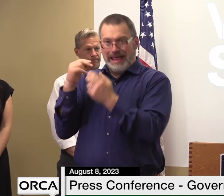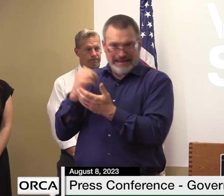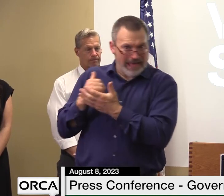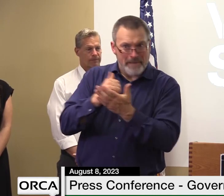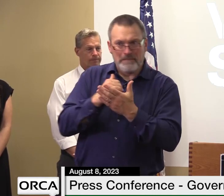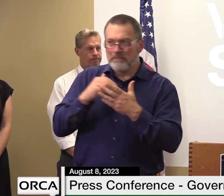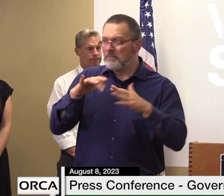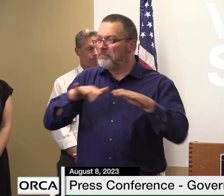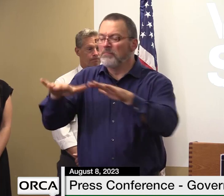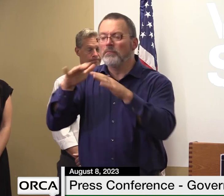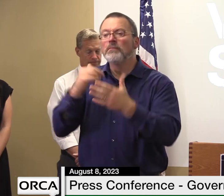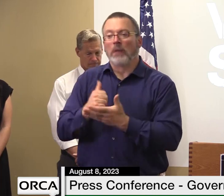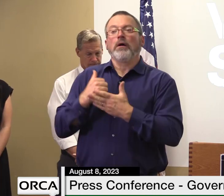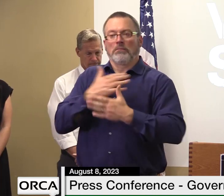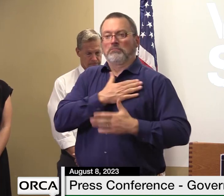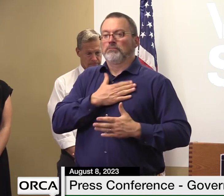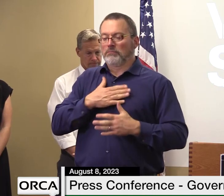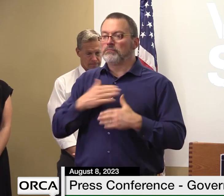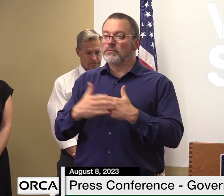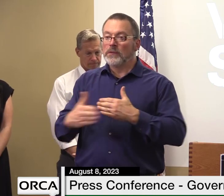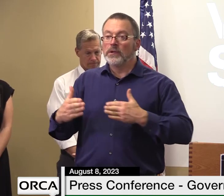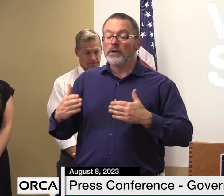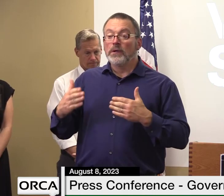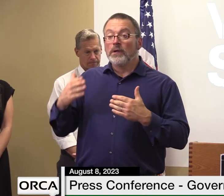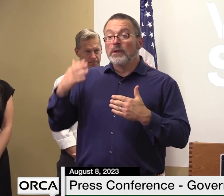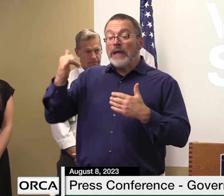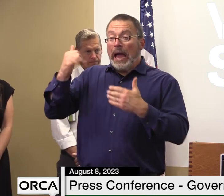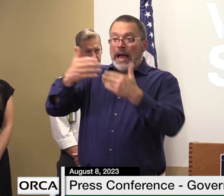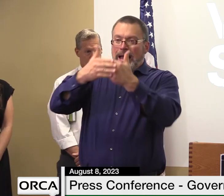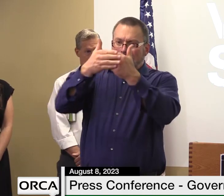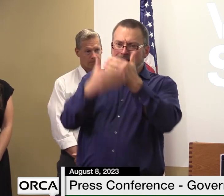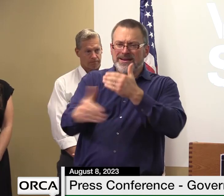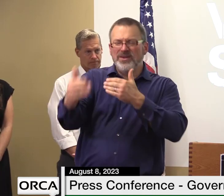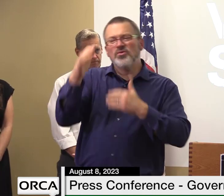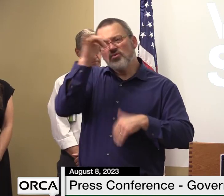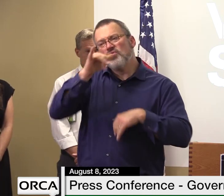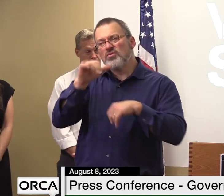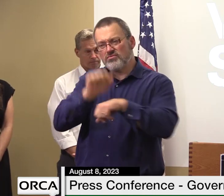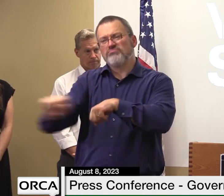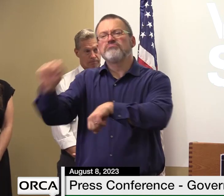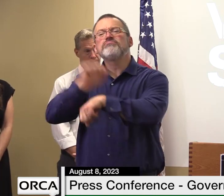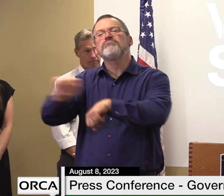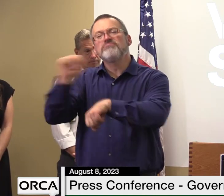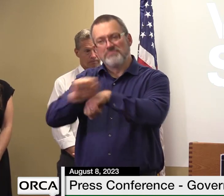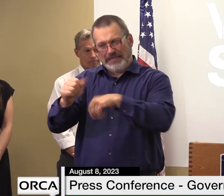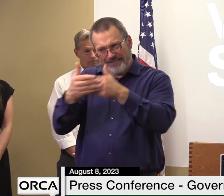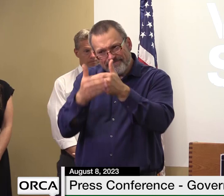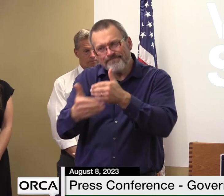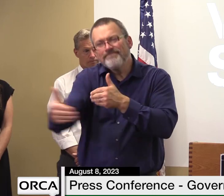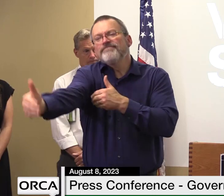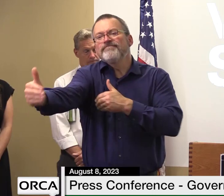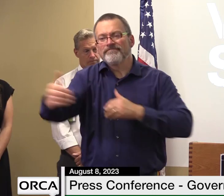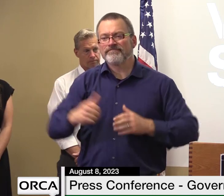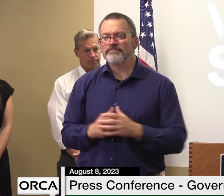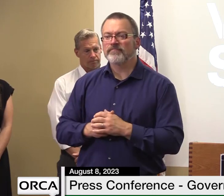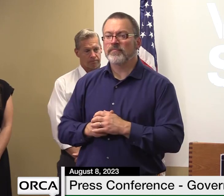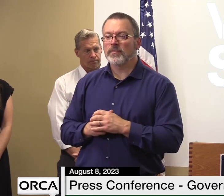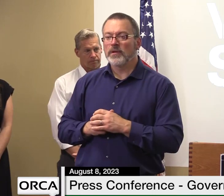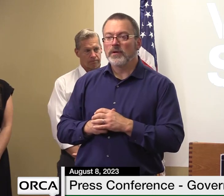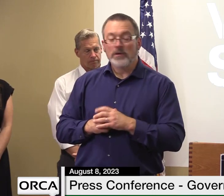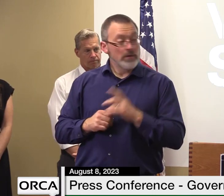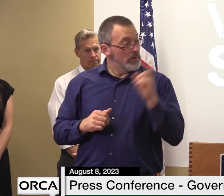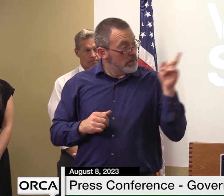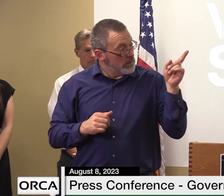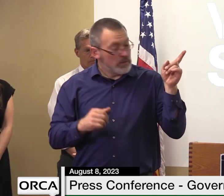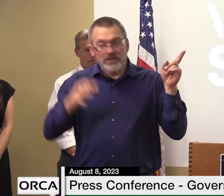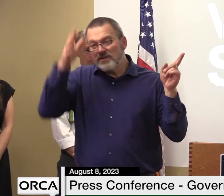but we have a long ways to go as joe had mentioned he was mentioning all the amounts of stone and paving and guardrail and so